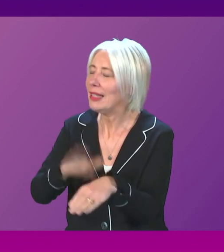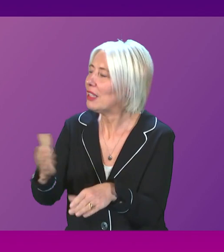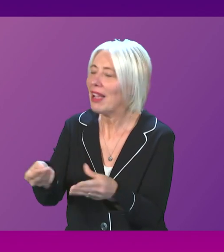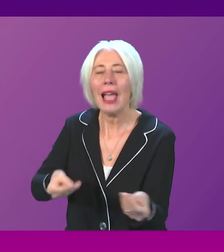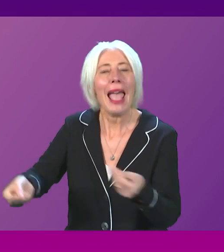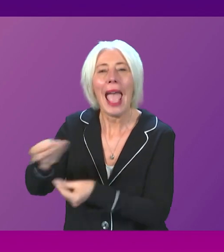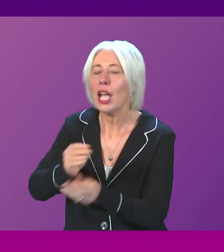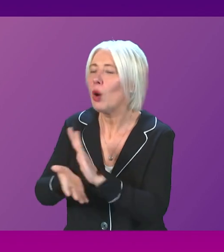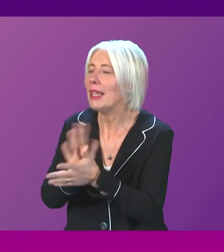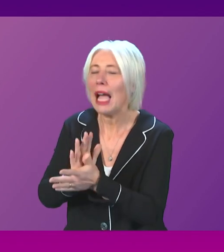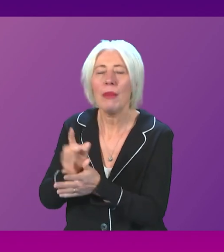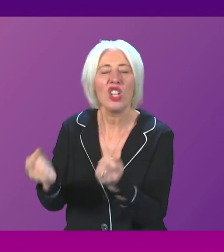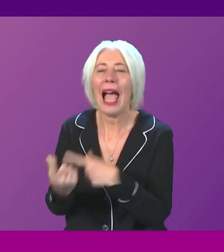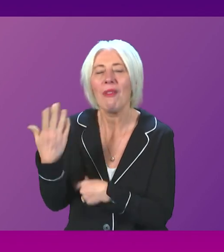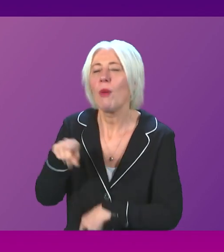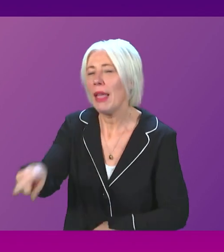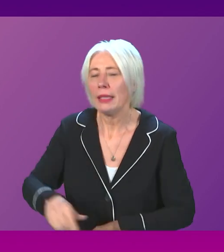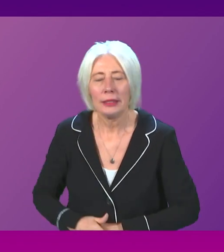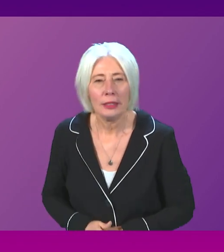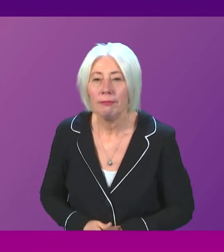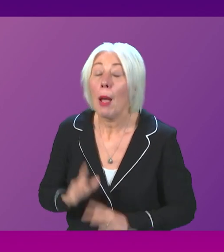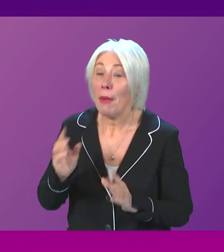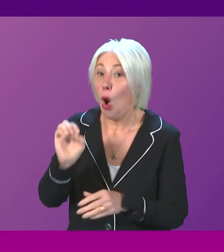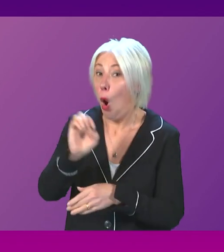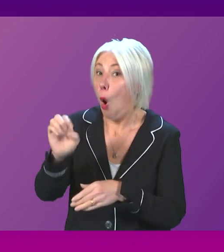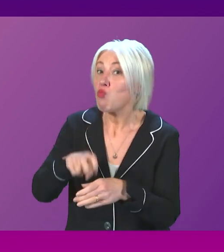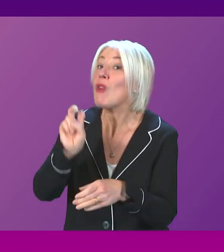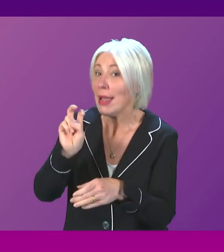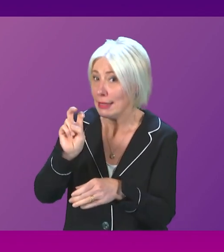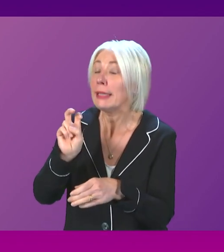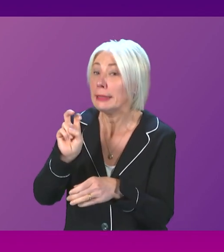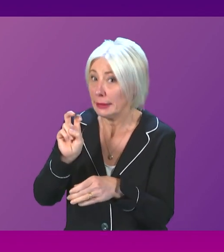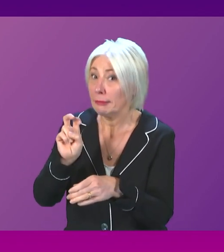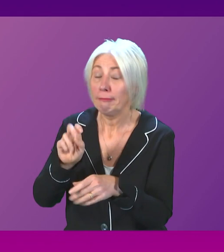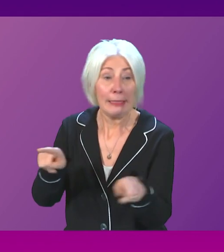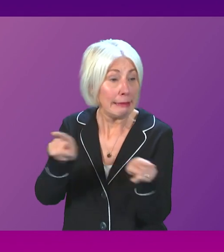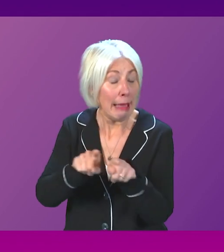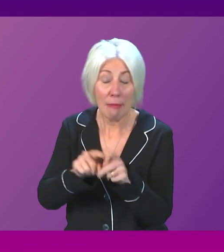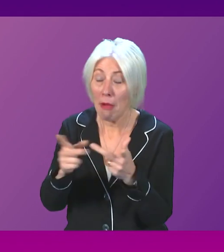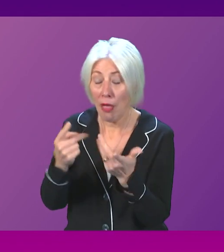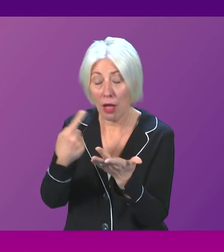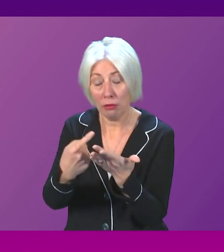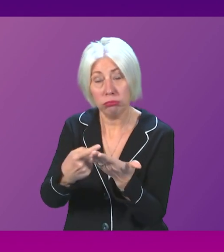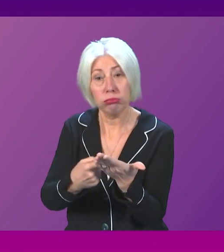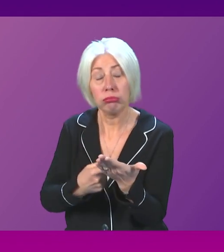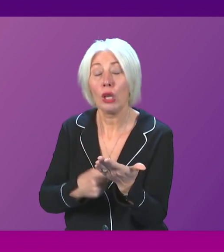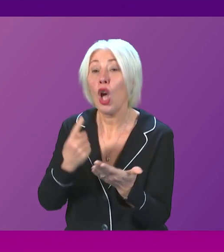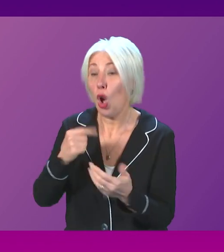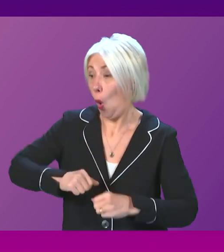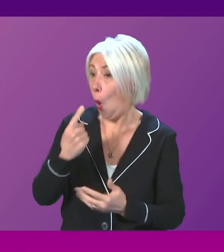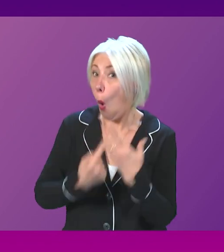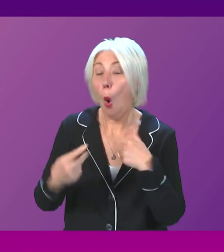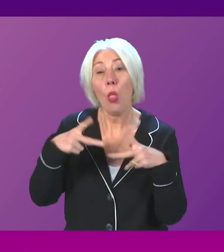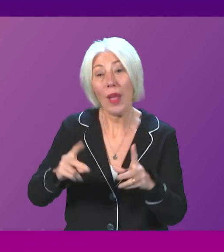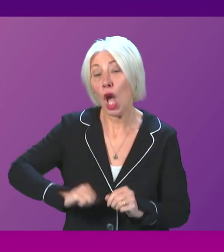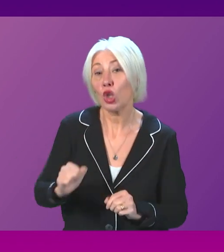damage that is doing. The fact is, on Brexit, as on so many other issues, the only way for Scotland to